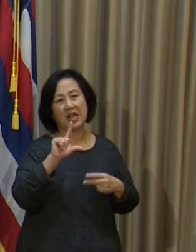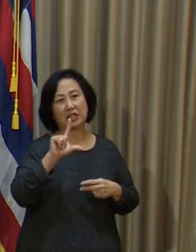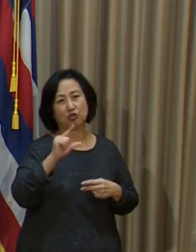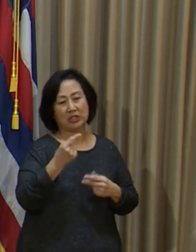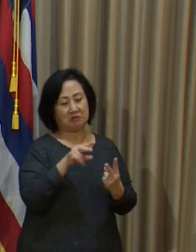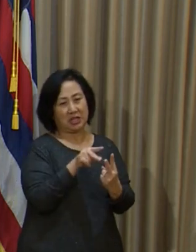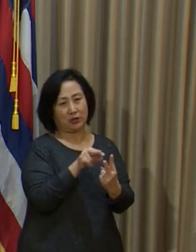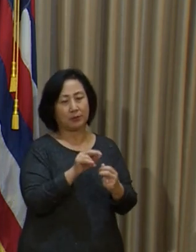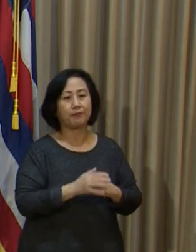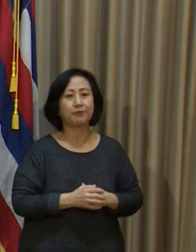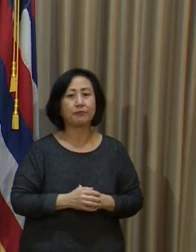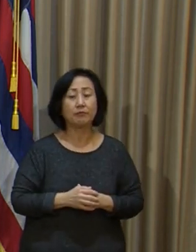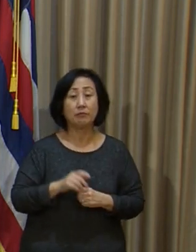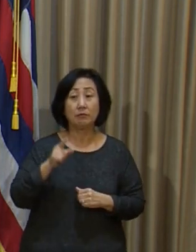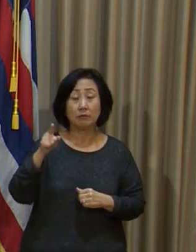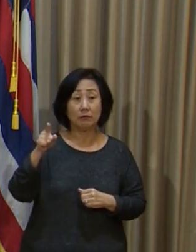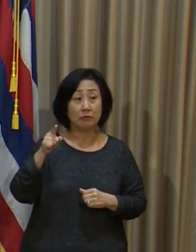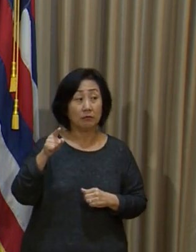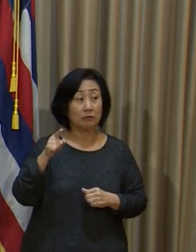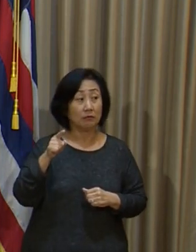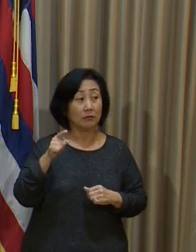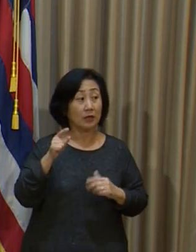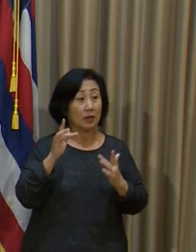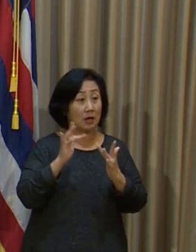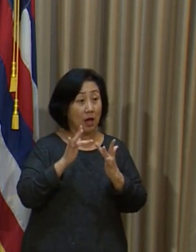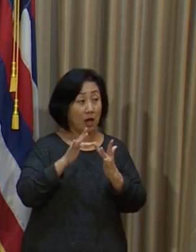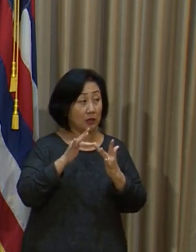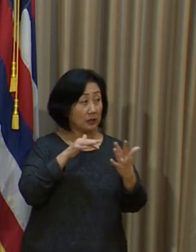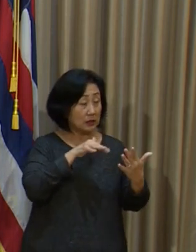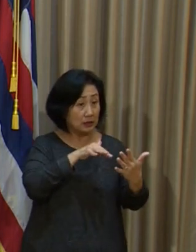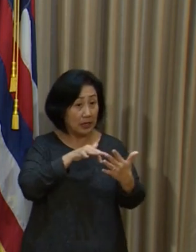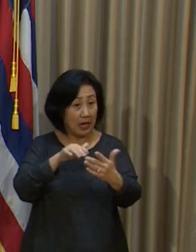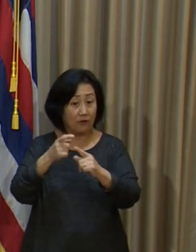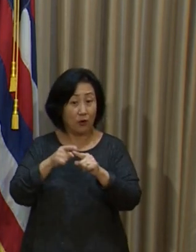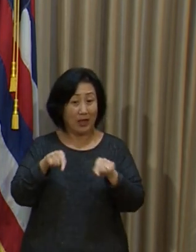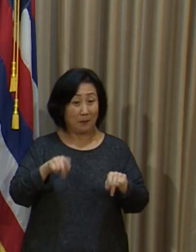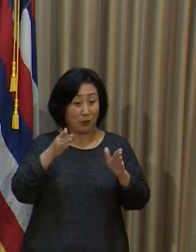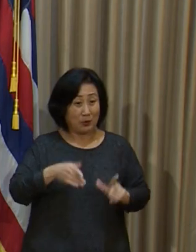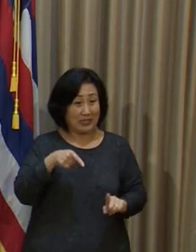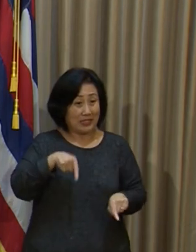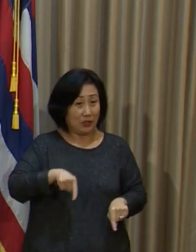has close contacts been tested of the case on Oahu?